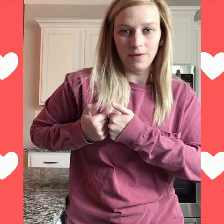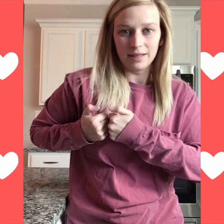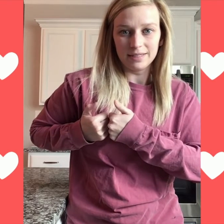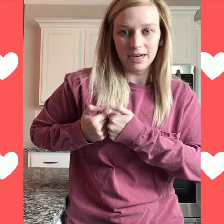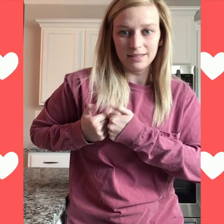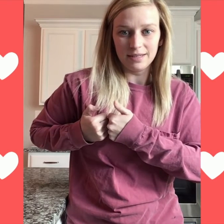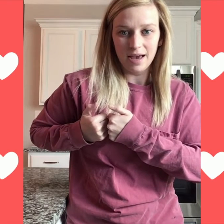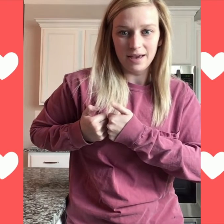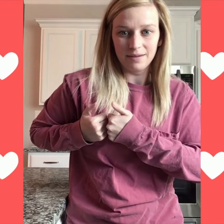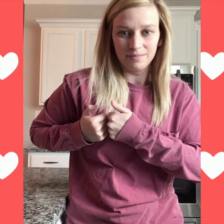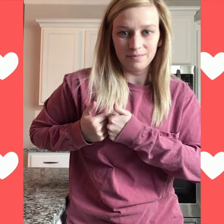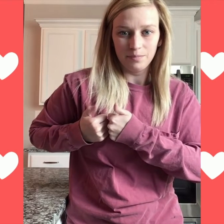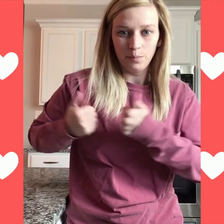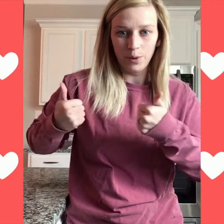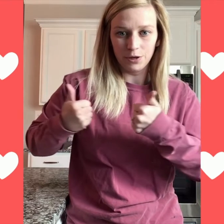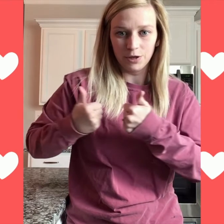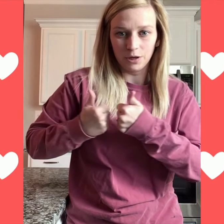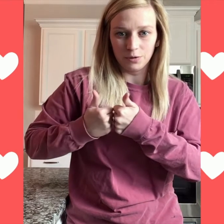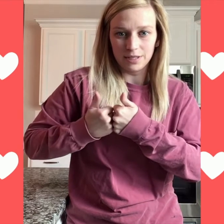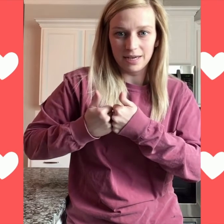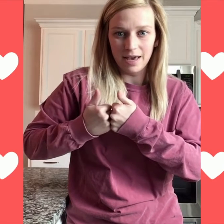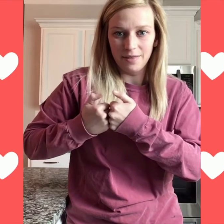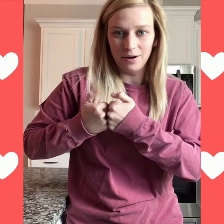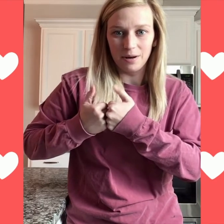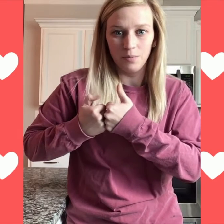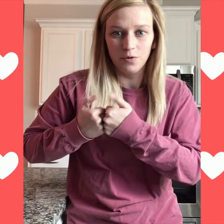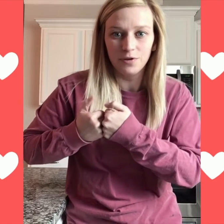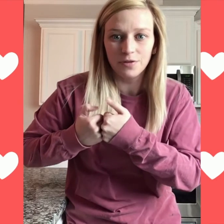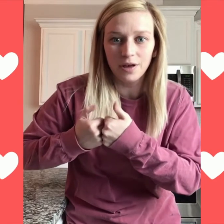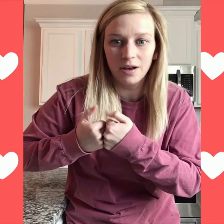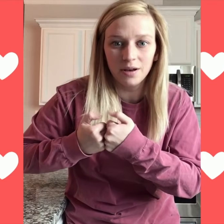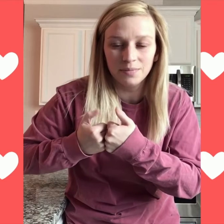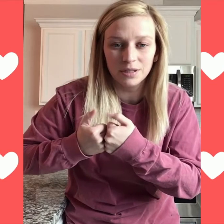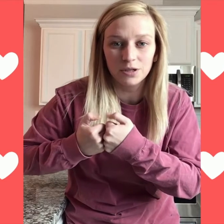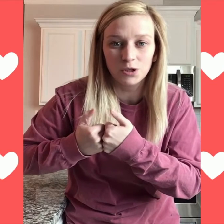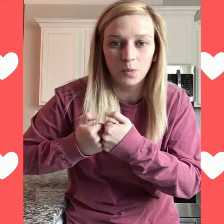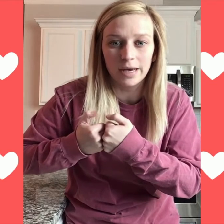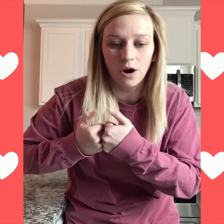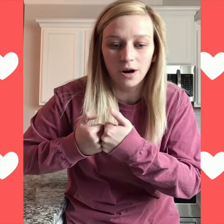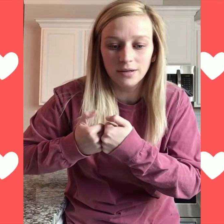Valentine's Day. Put your knuckles together and move your thumbs. Sweetheart.